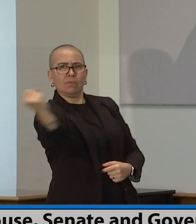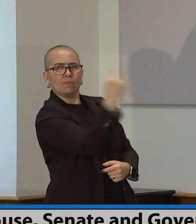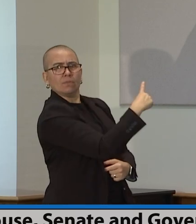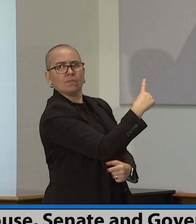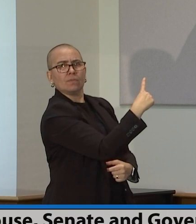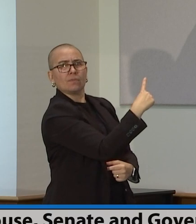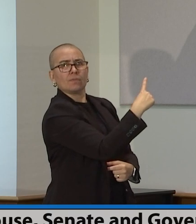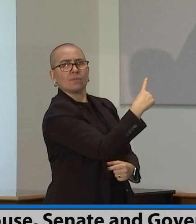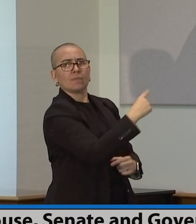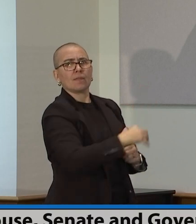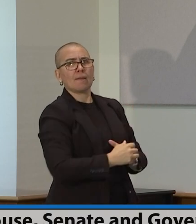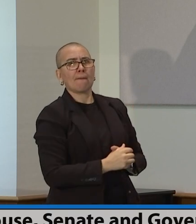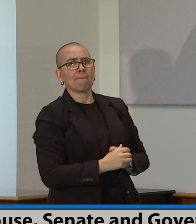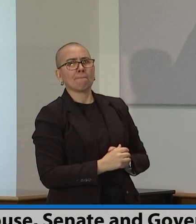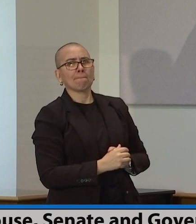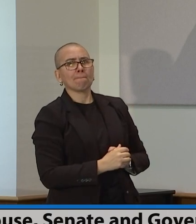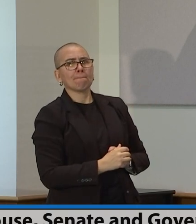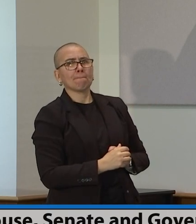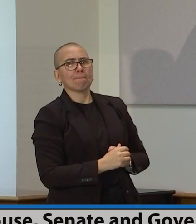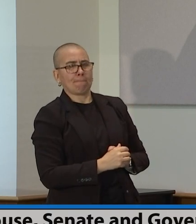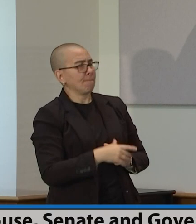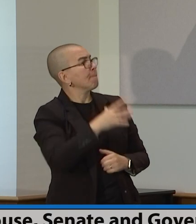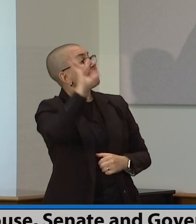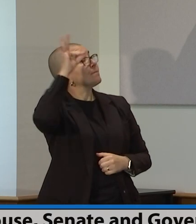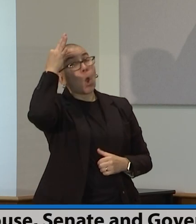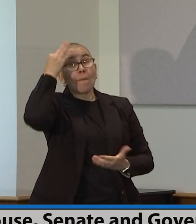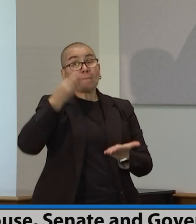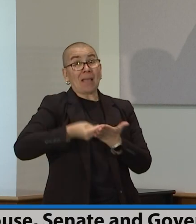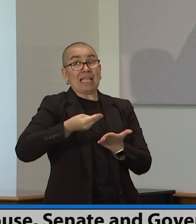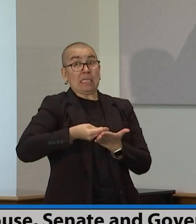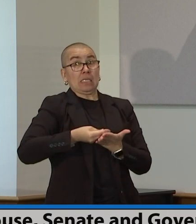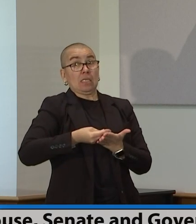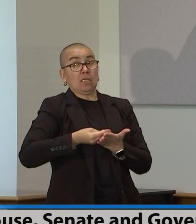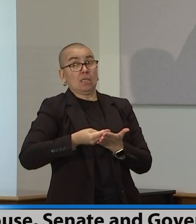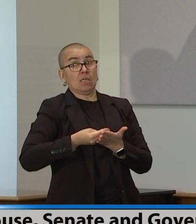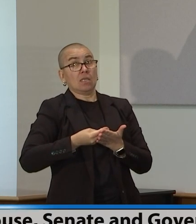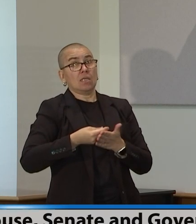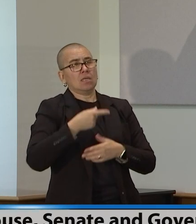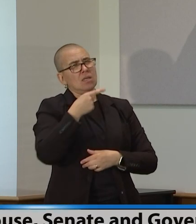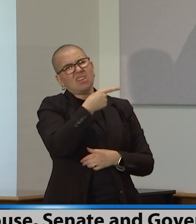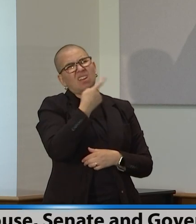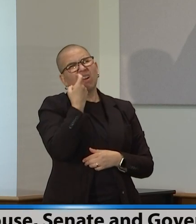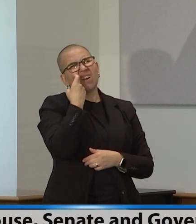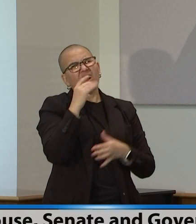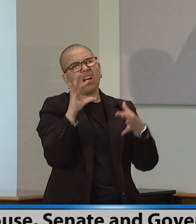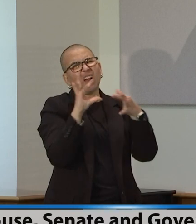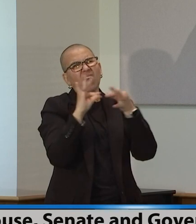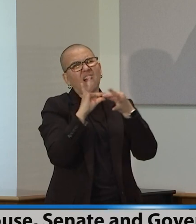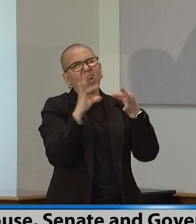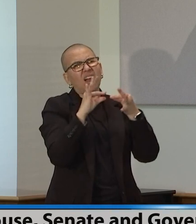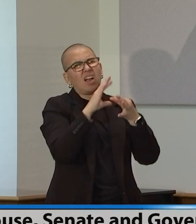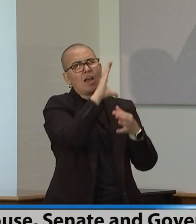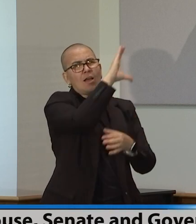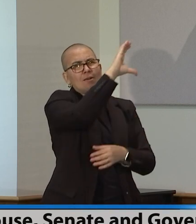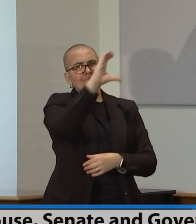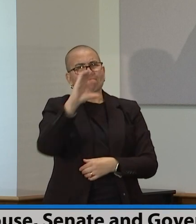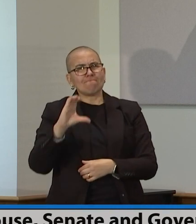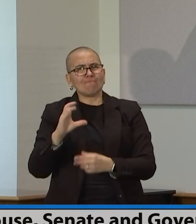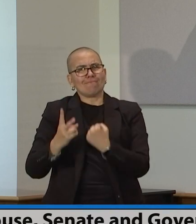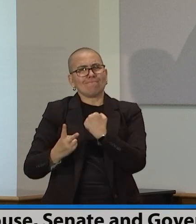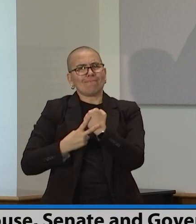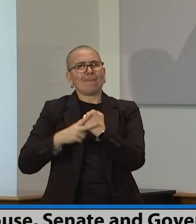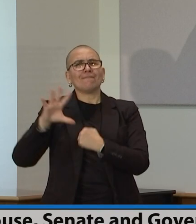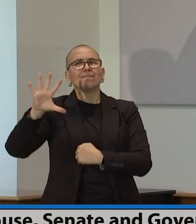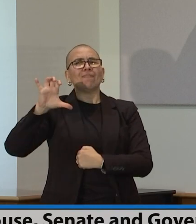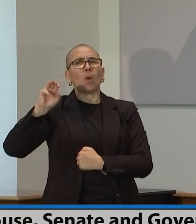things I think I heard you say that you were going to set aside, I think you said 500 million for the governor to spend. Uh, what's the